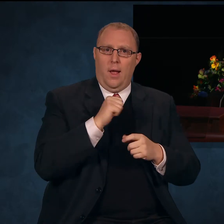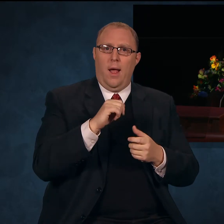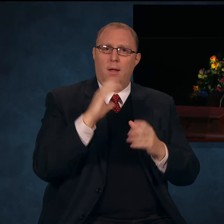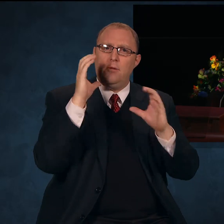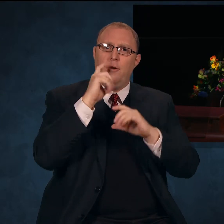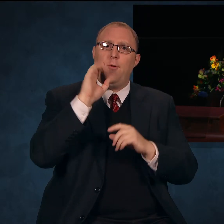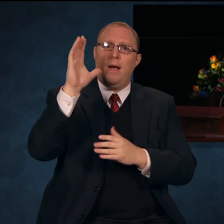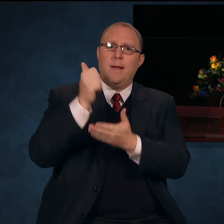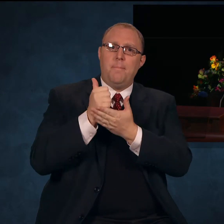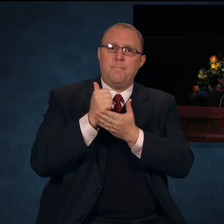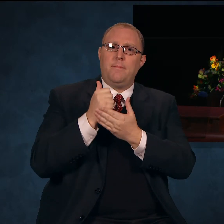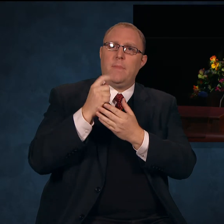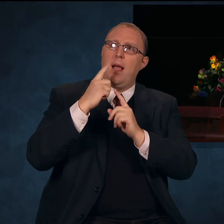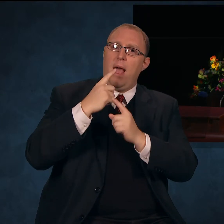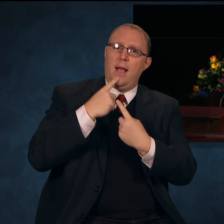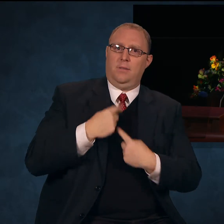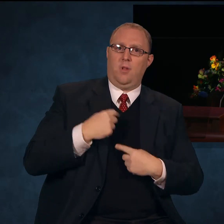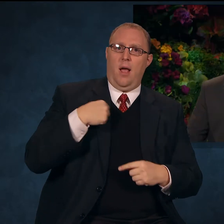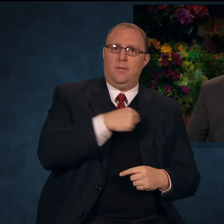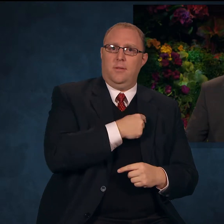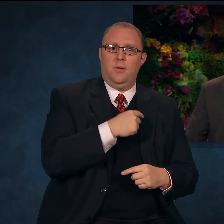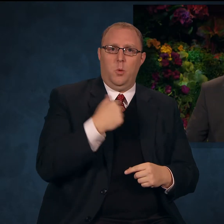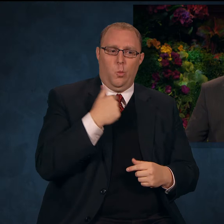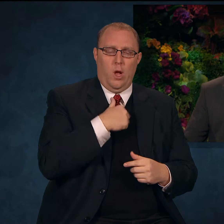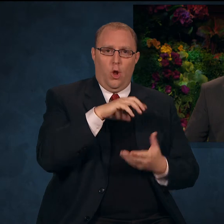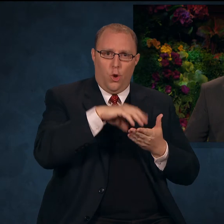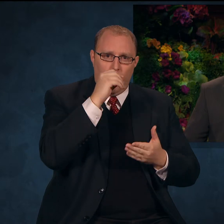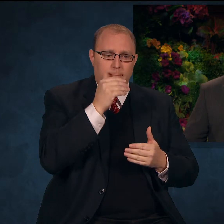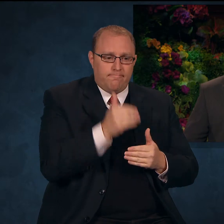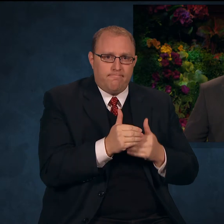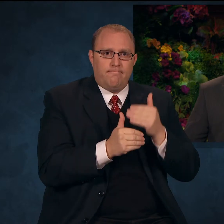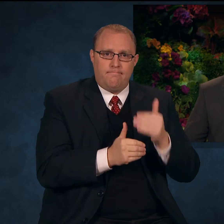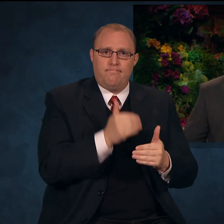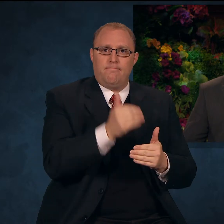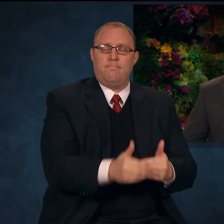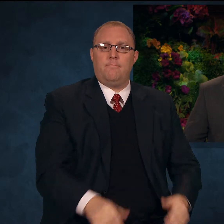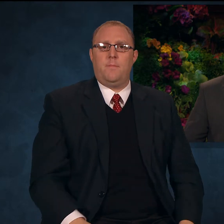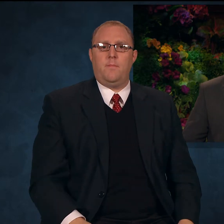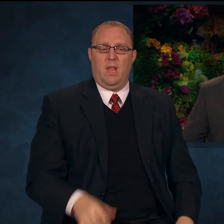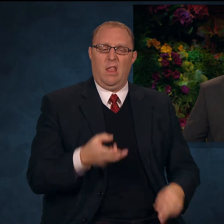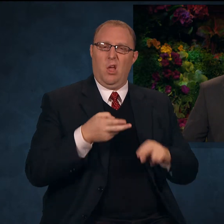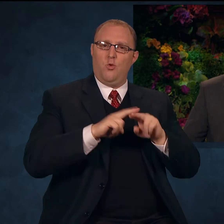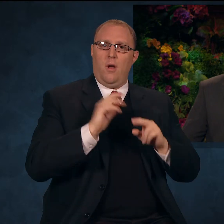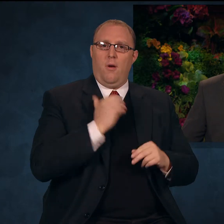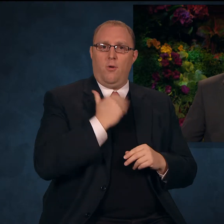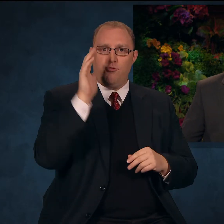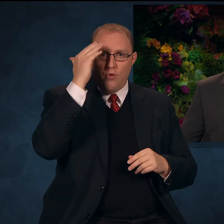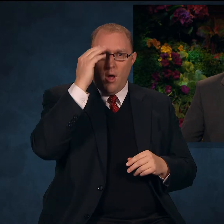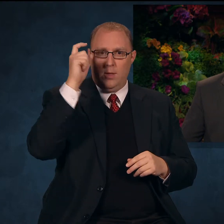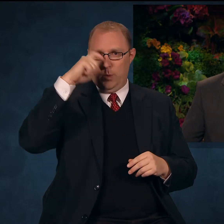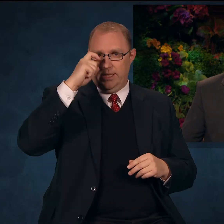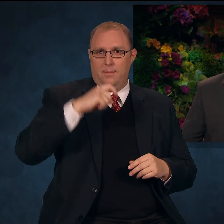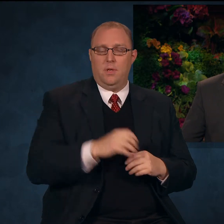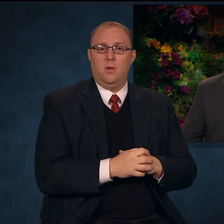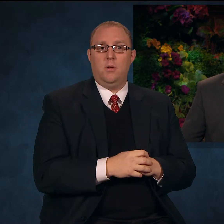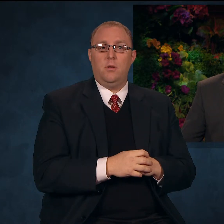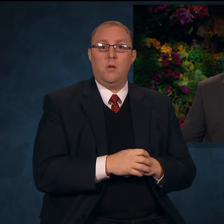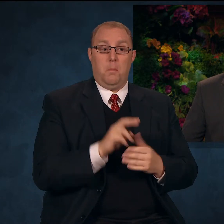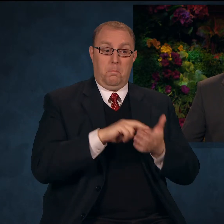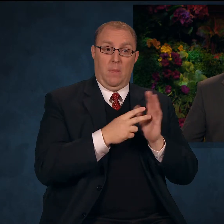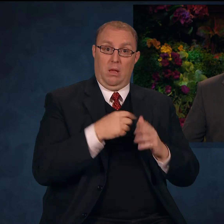as we increase in knowledge and wisdom. The question is not, is there room for honest, sincere inquiry?